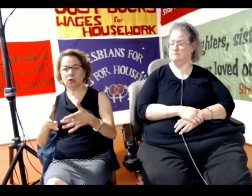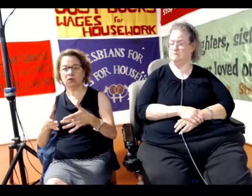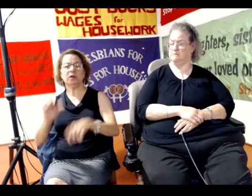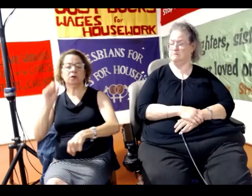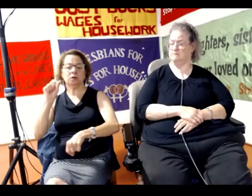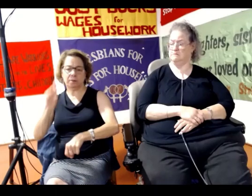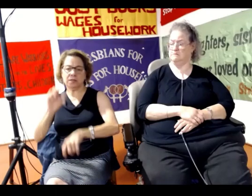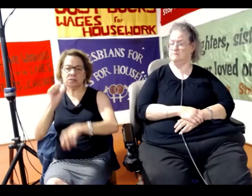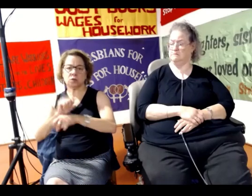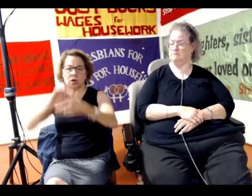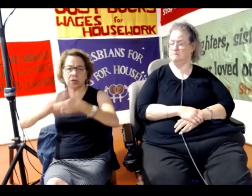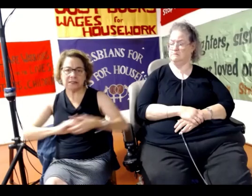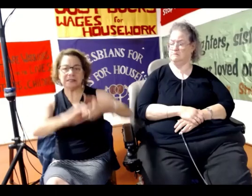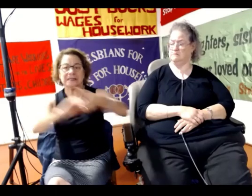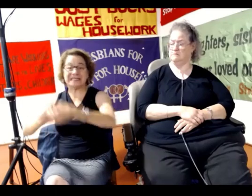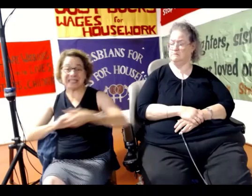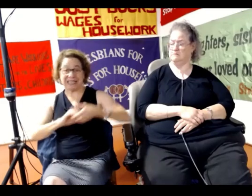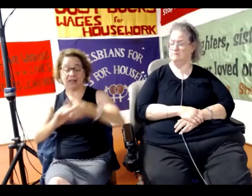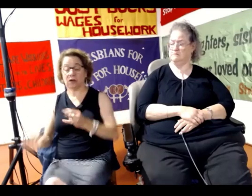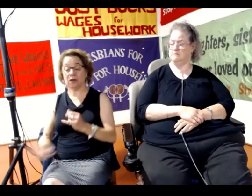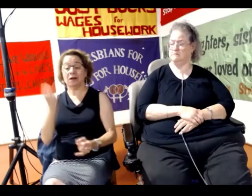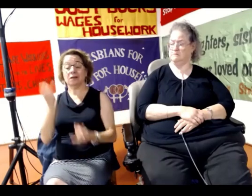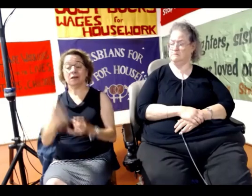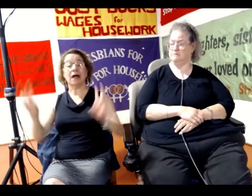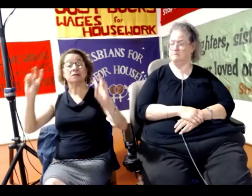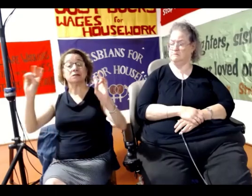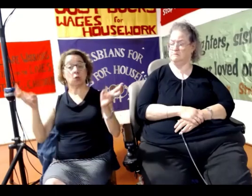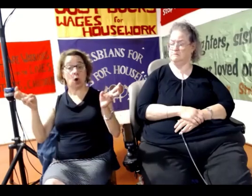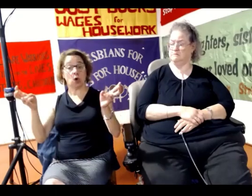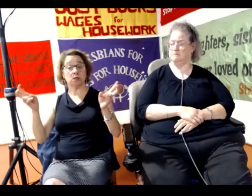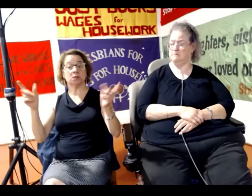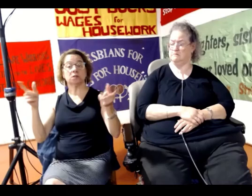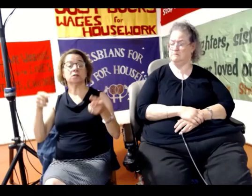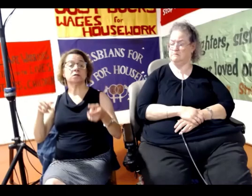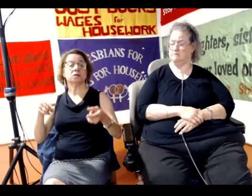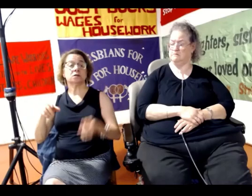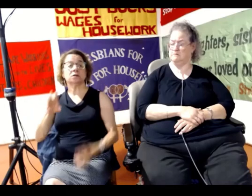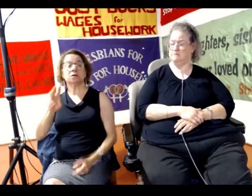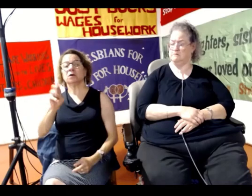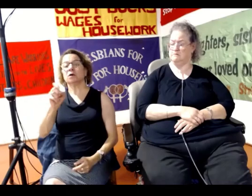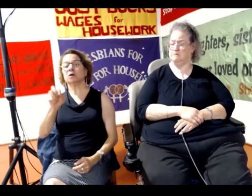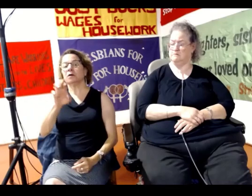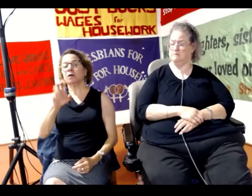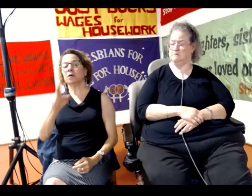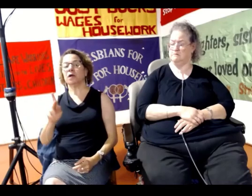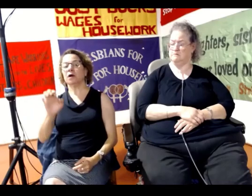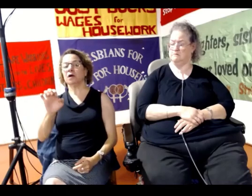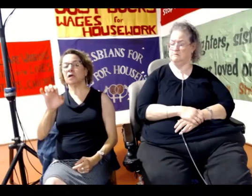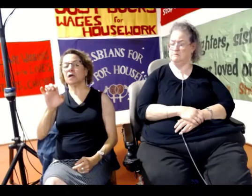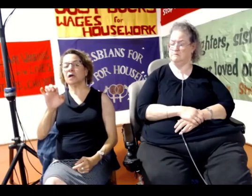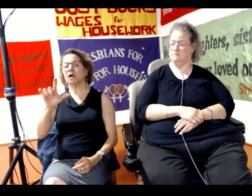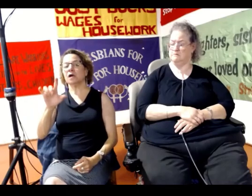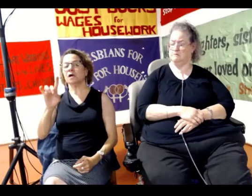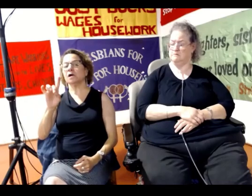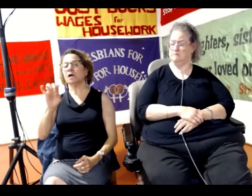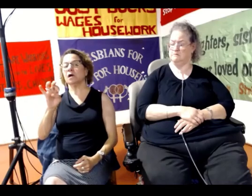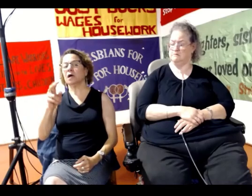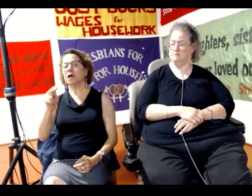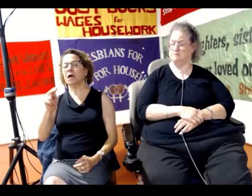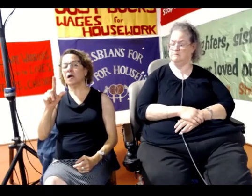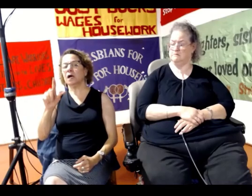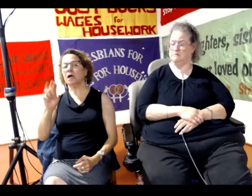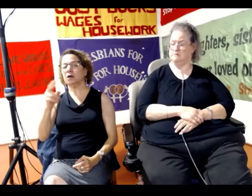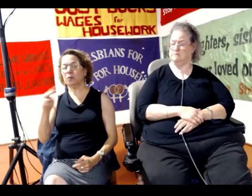Finally, I'll leave the last quote to the great Marek Edelman, who was one of the